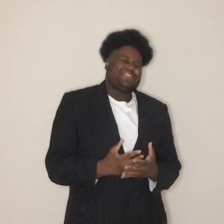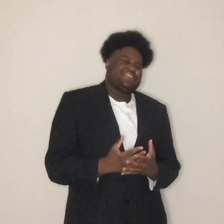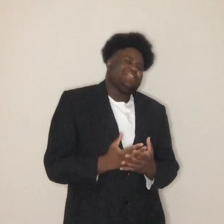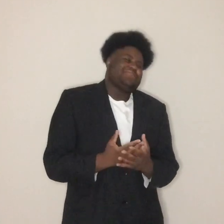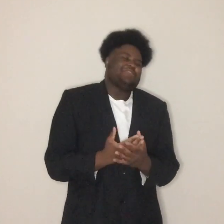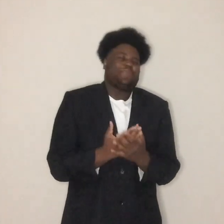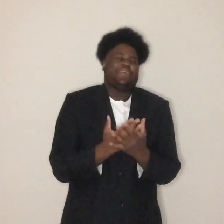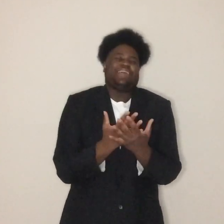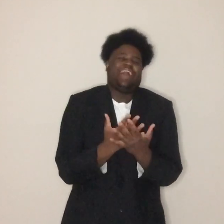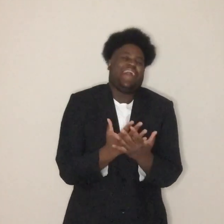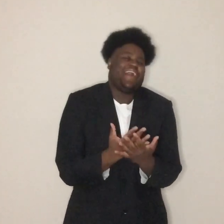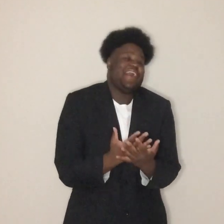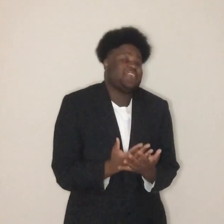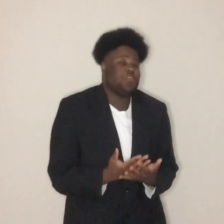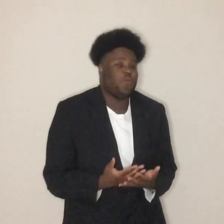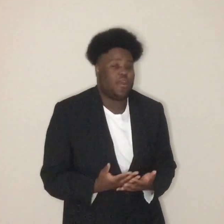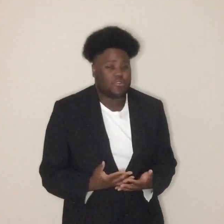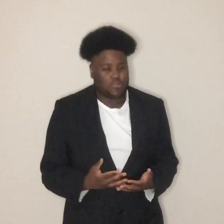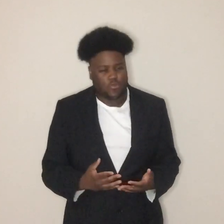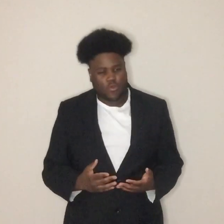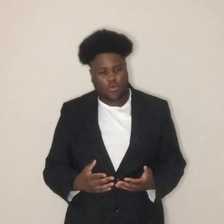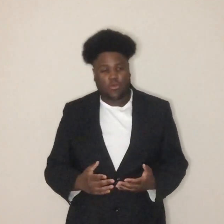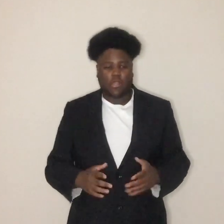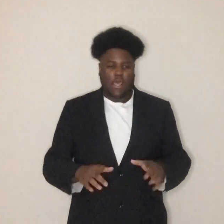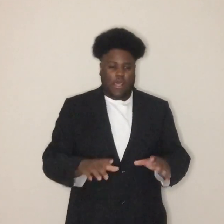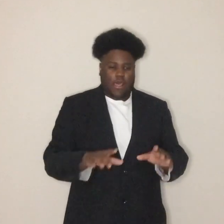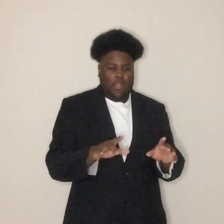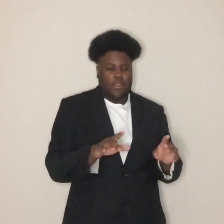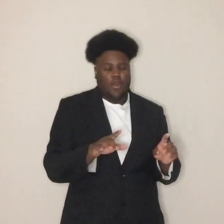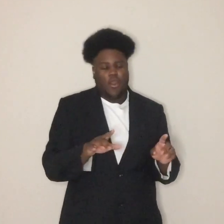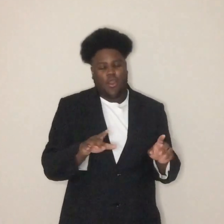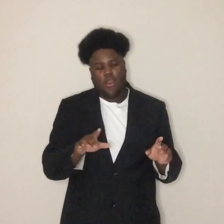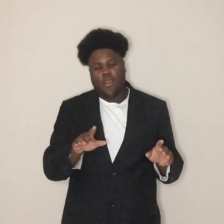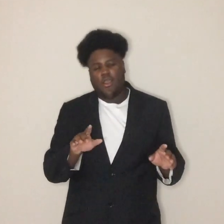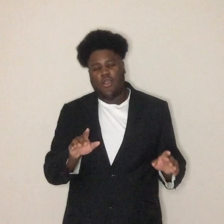choose me, I don't want to rule alone